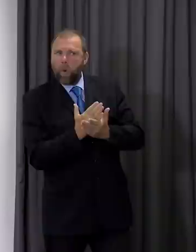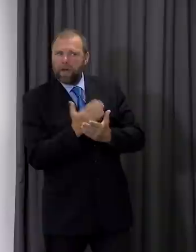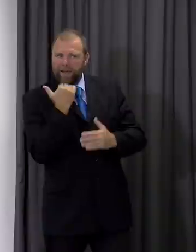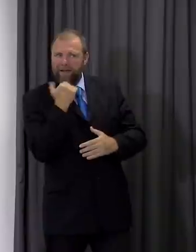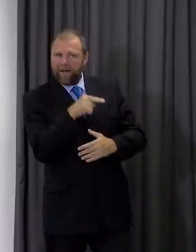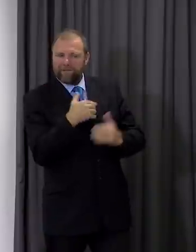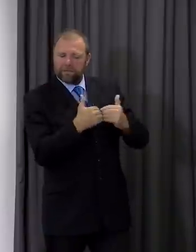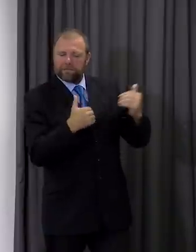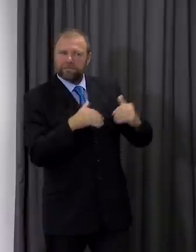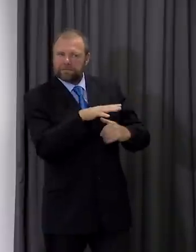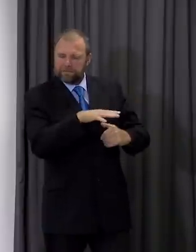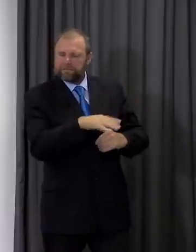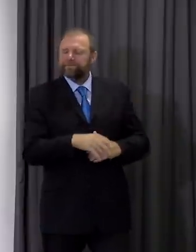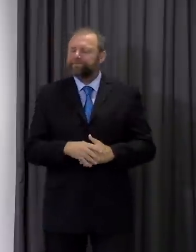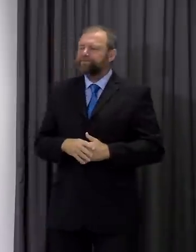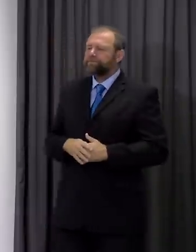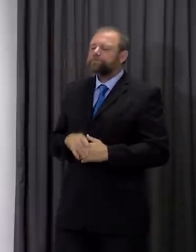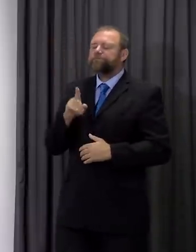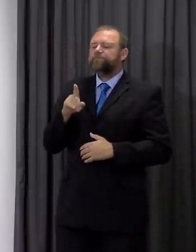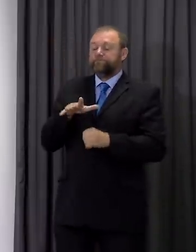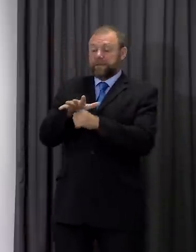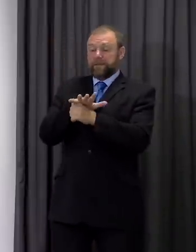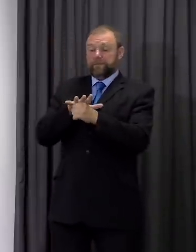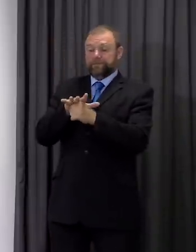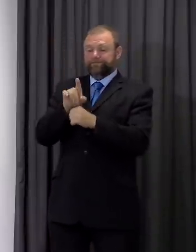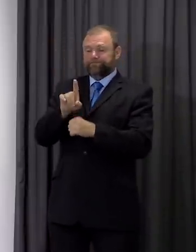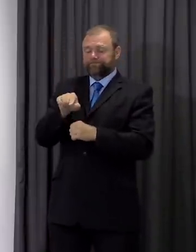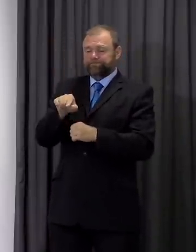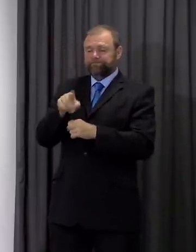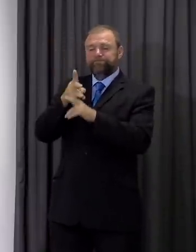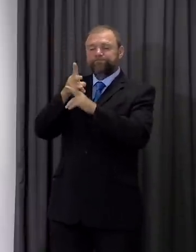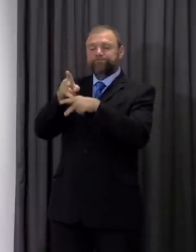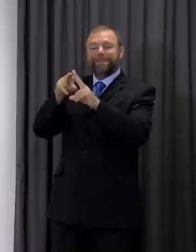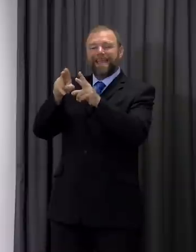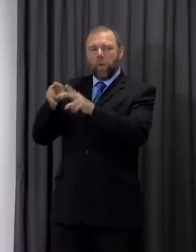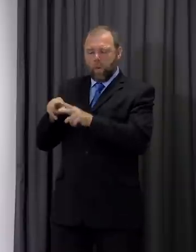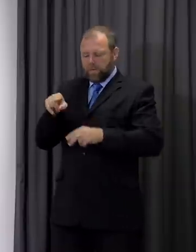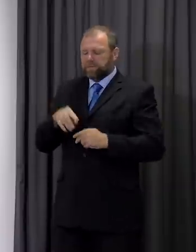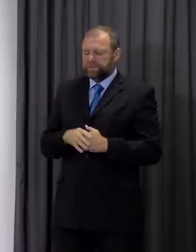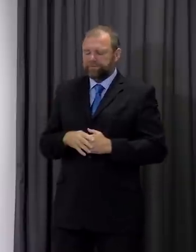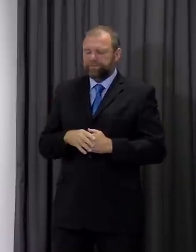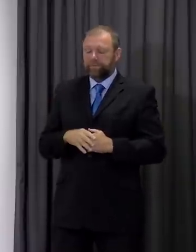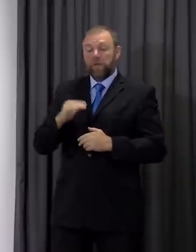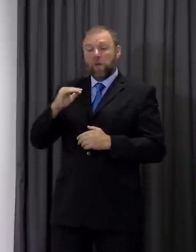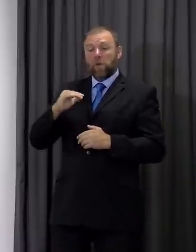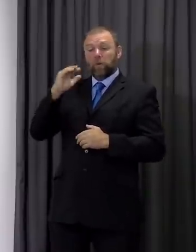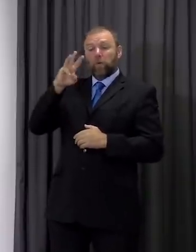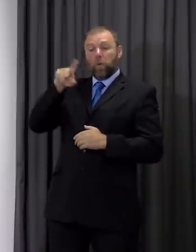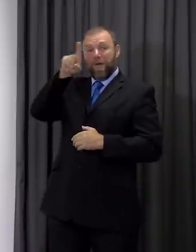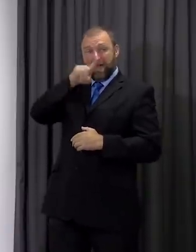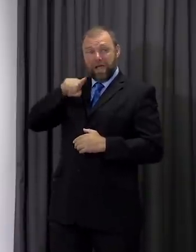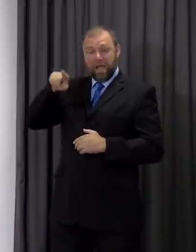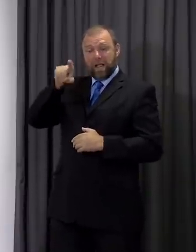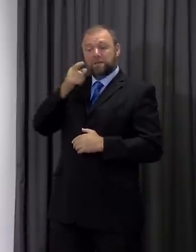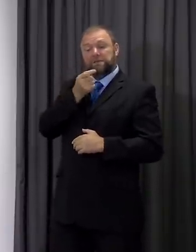NHS Wales system. The position on care homes is that within North Wales, we had a slightly higher incidence than the rest of the country and we